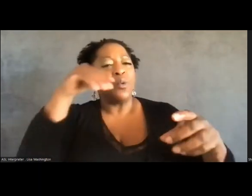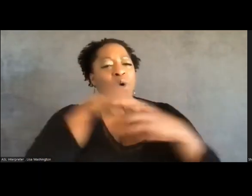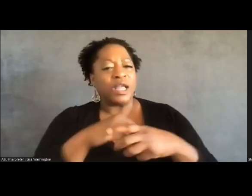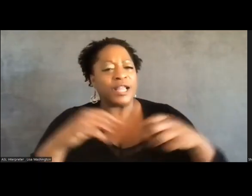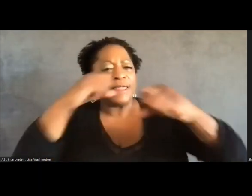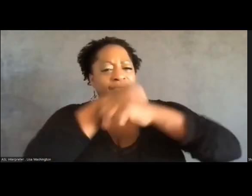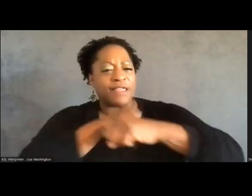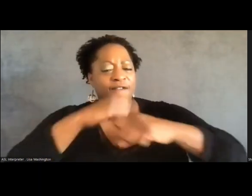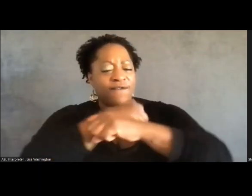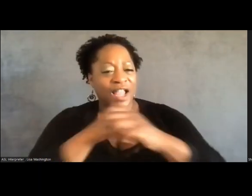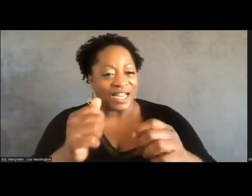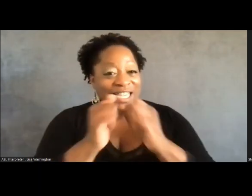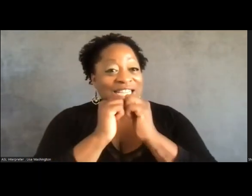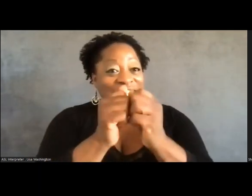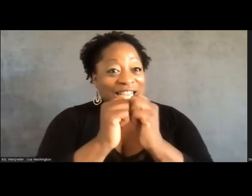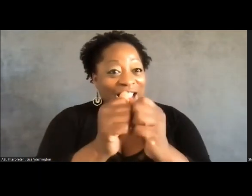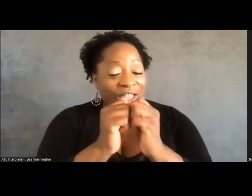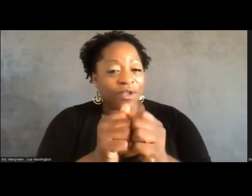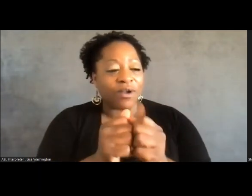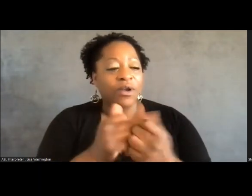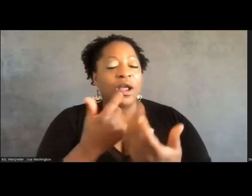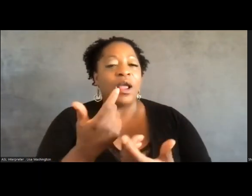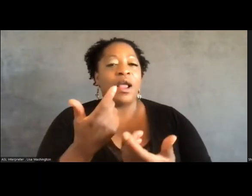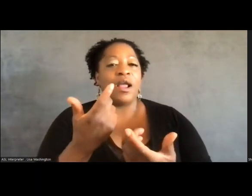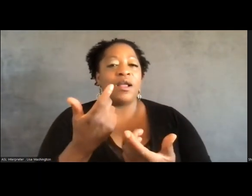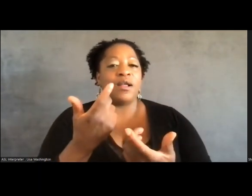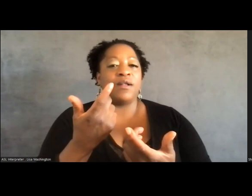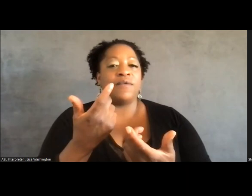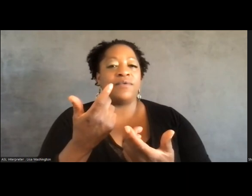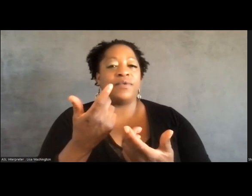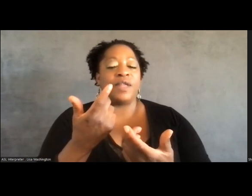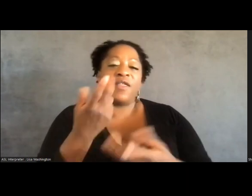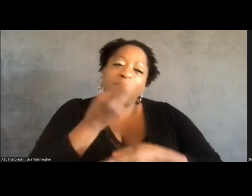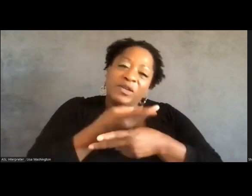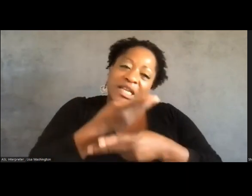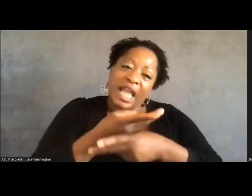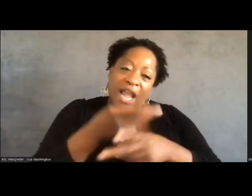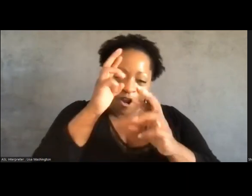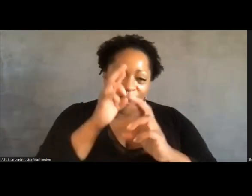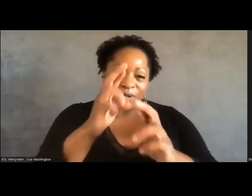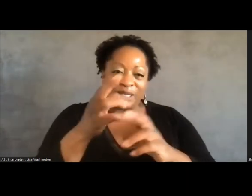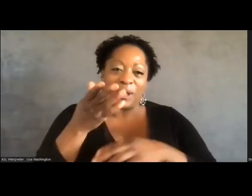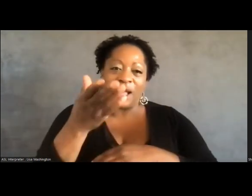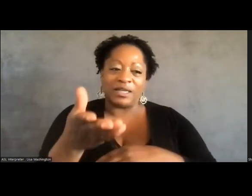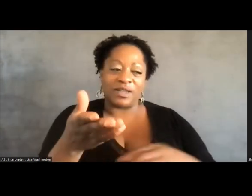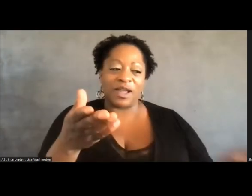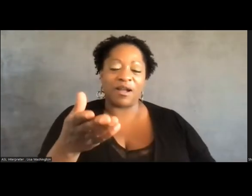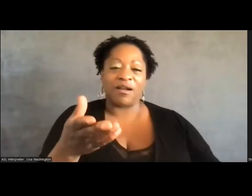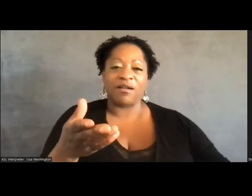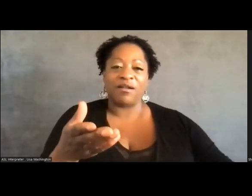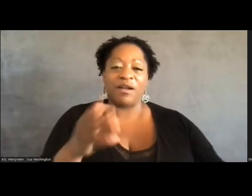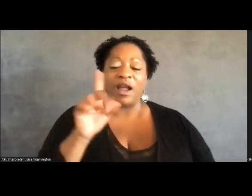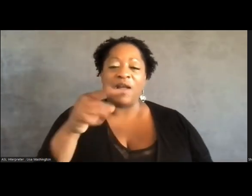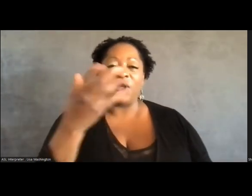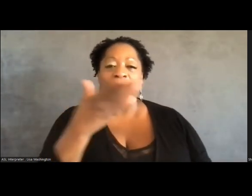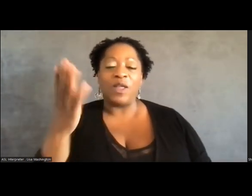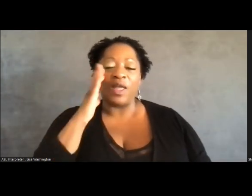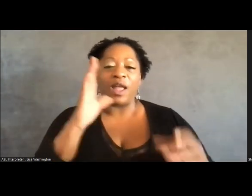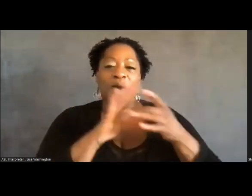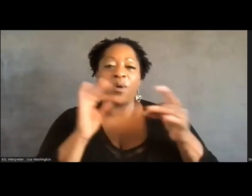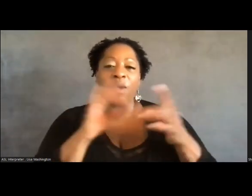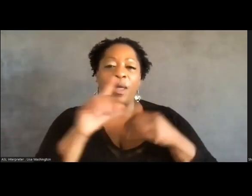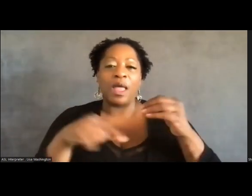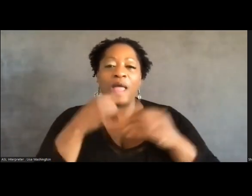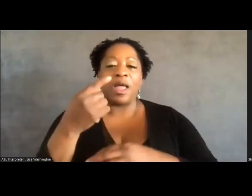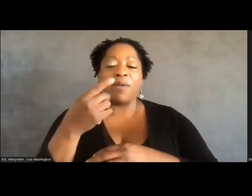and that there's, um, risk, there's, there's care and there's respect there. And the only thing I'll say about the hairy